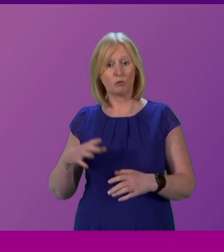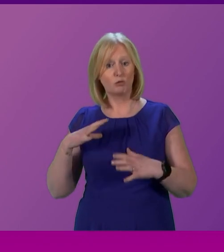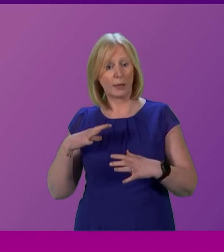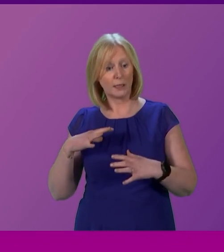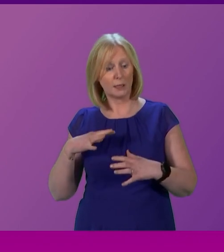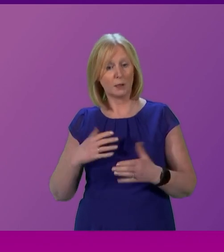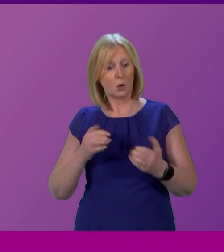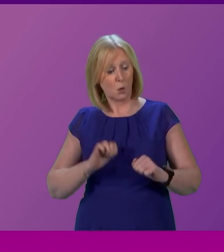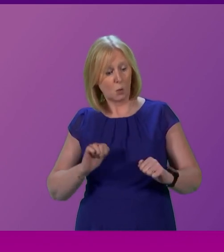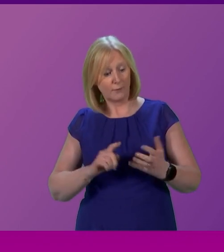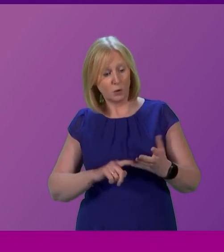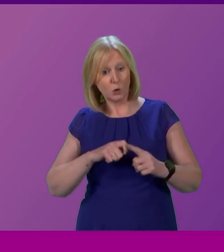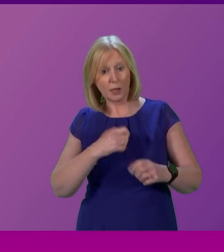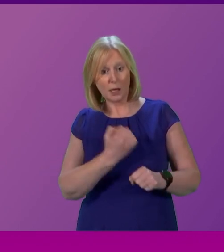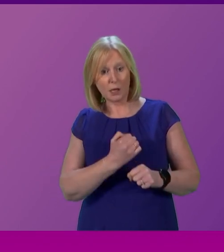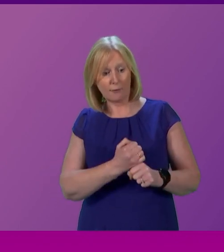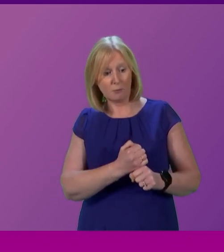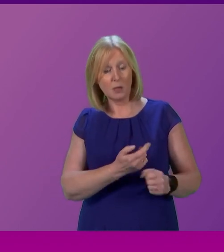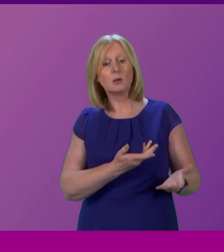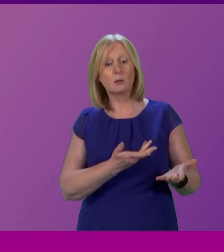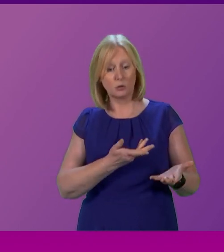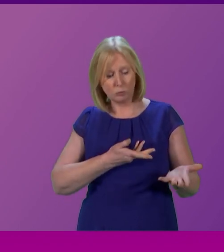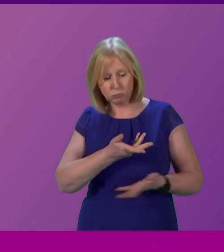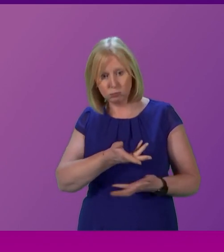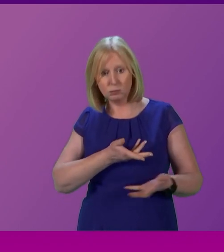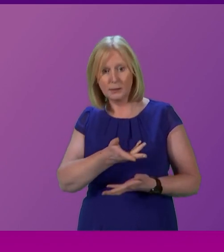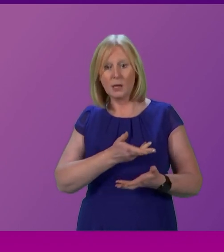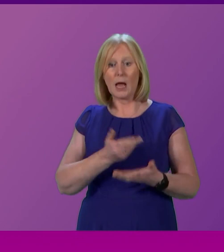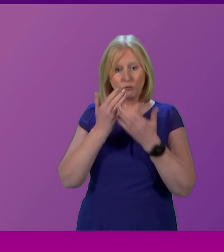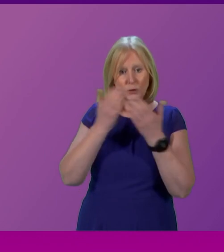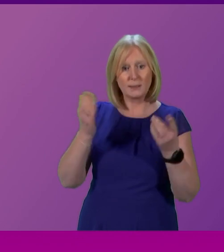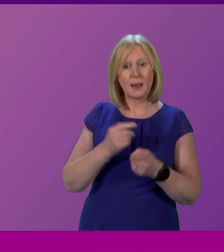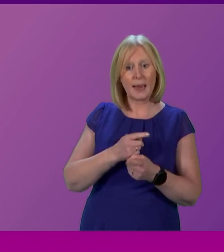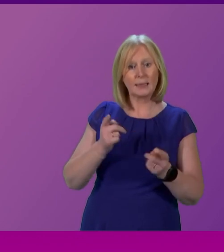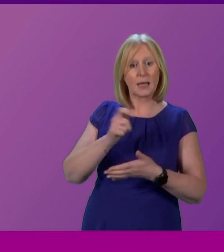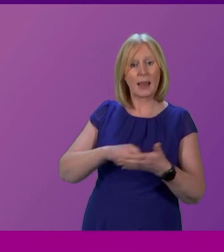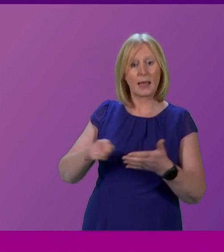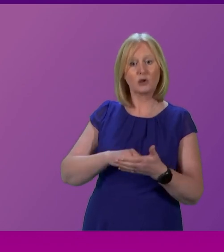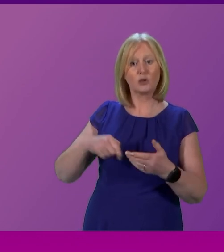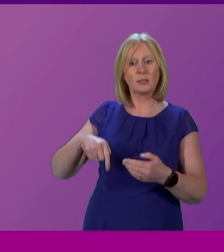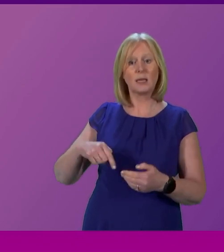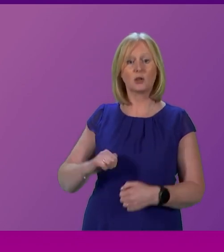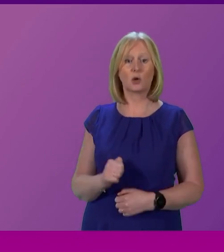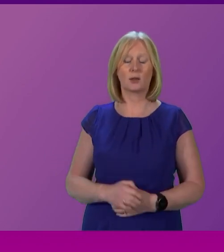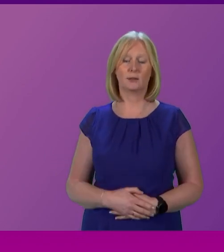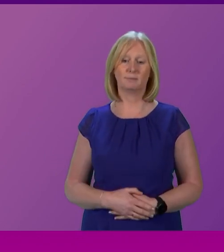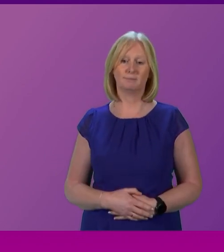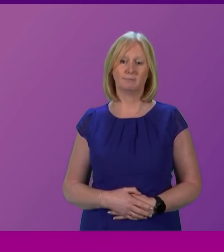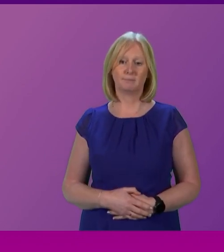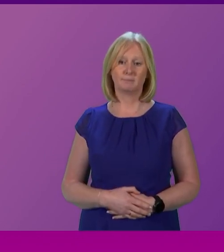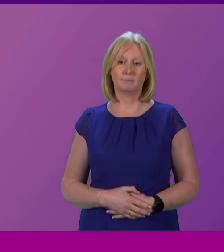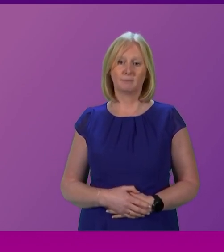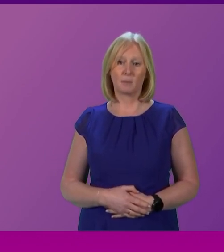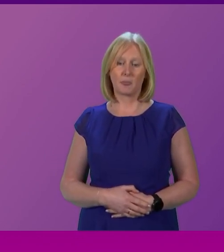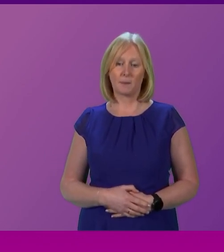to the UK government to come forward and respect the outcome of elections in this country. And so, in